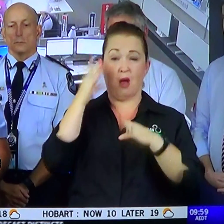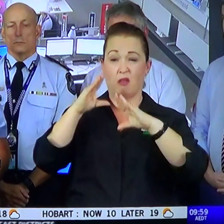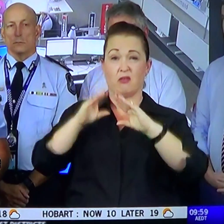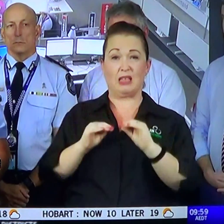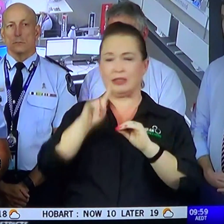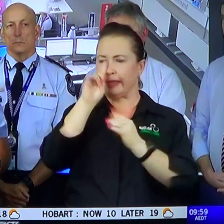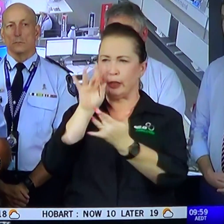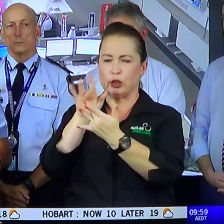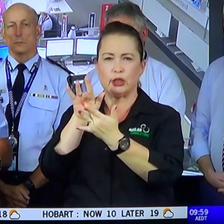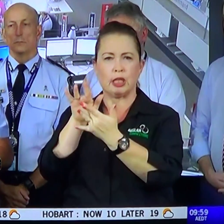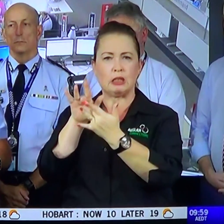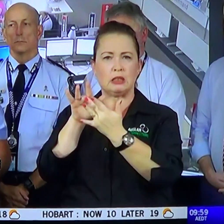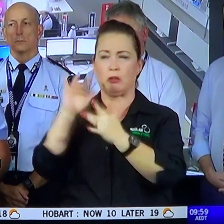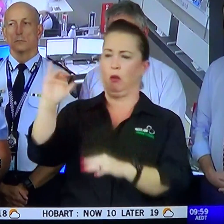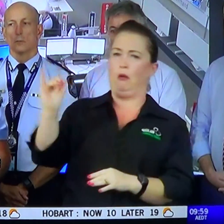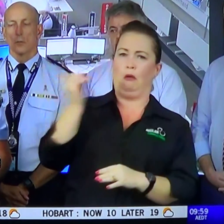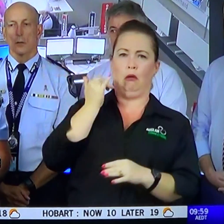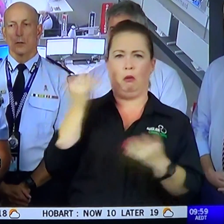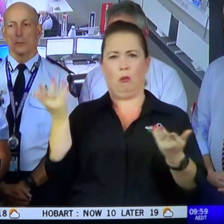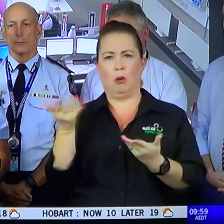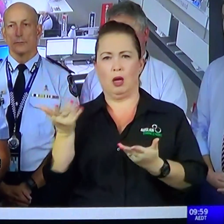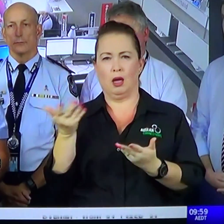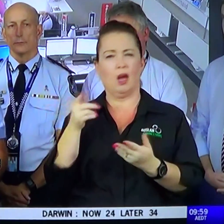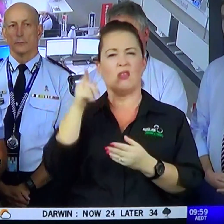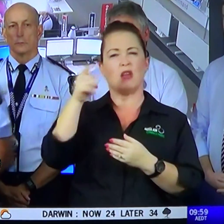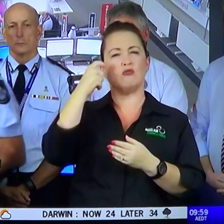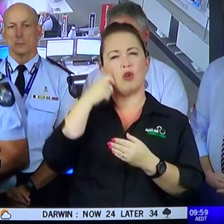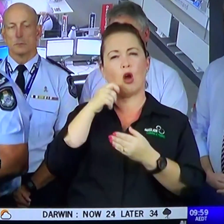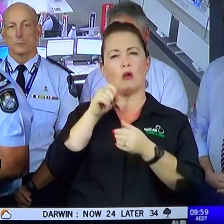off and they're just doing the right thing and staying safe in place.